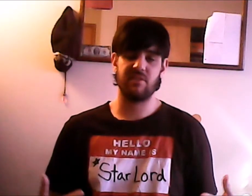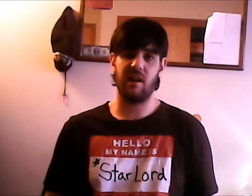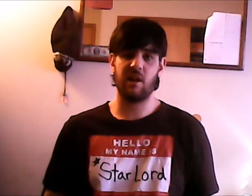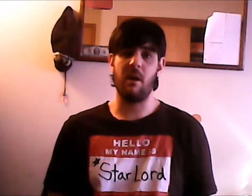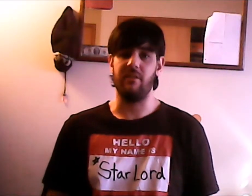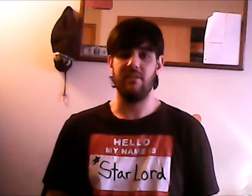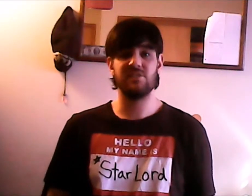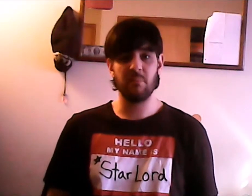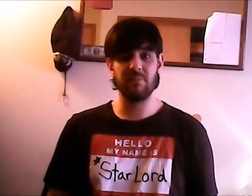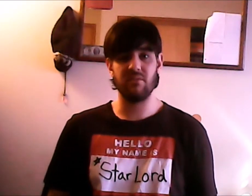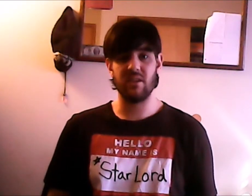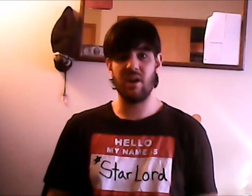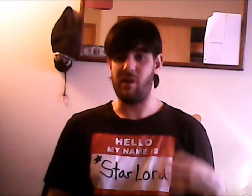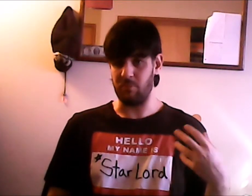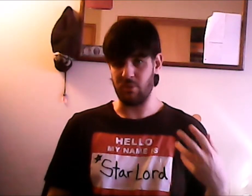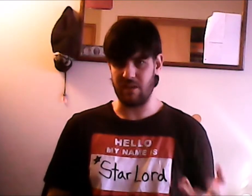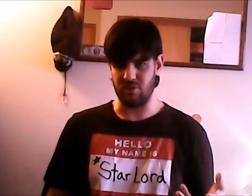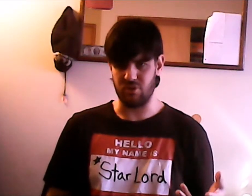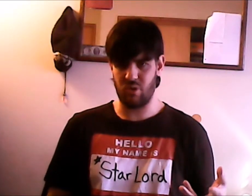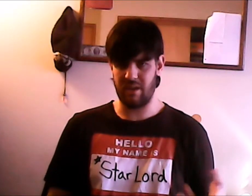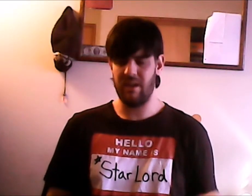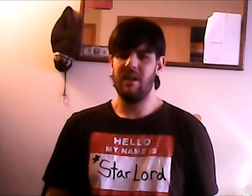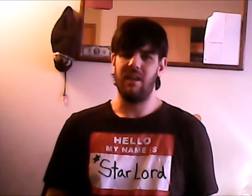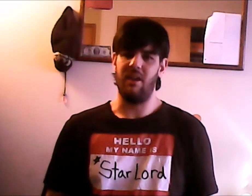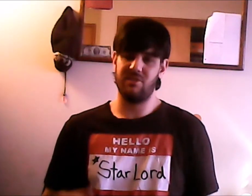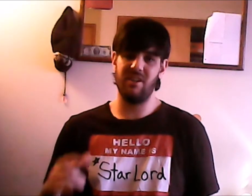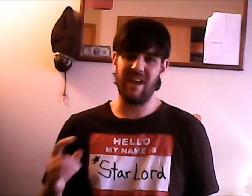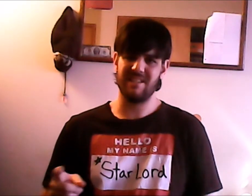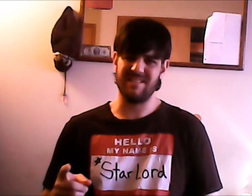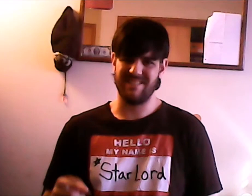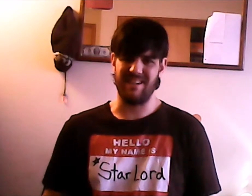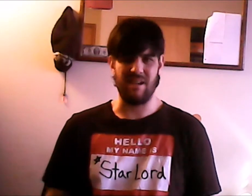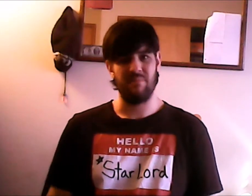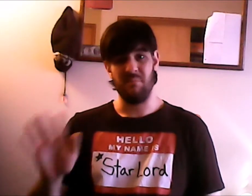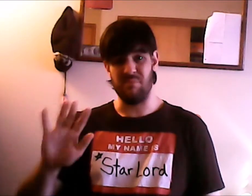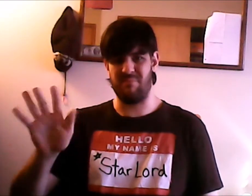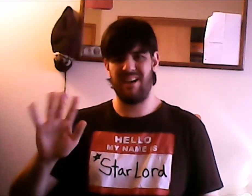have to talk about in this update video I hope you guys enjoyed and I'll see you guys next time bye bye